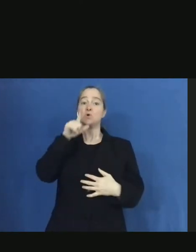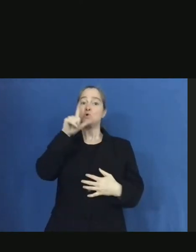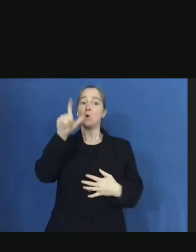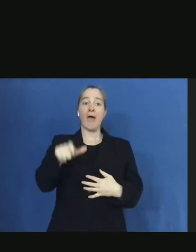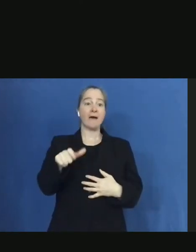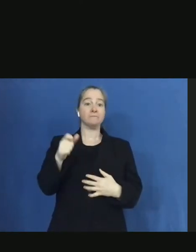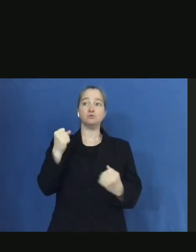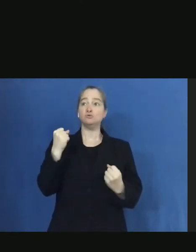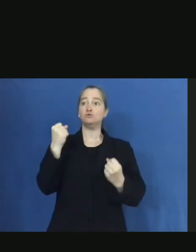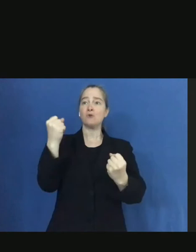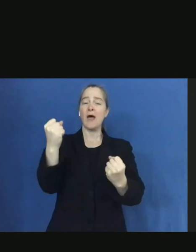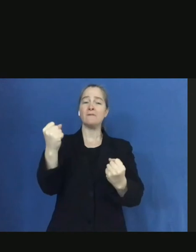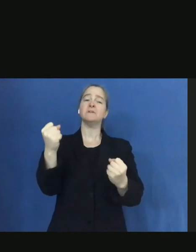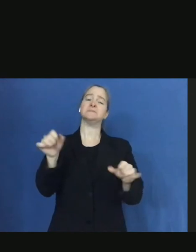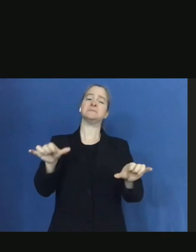so.